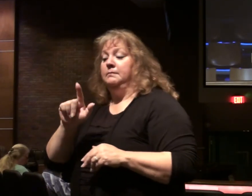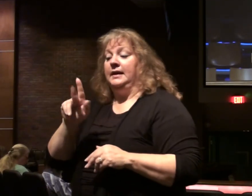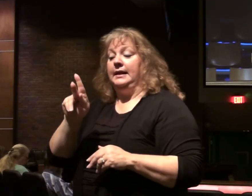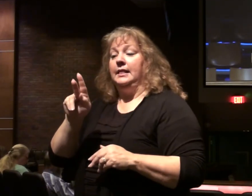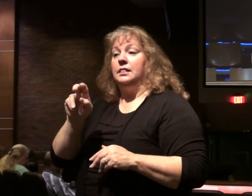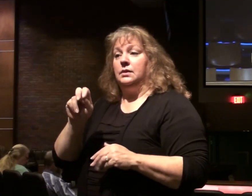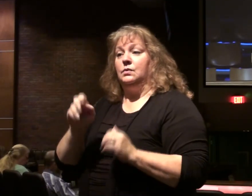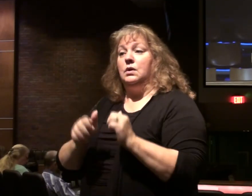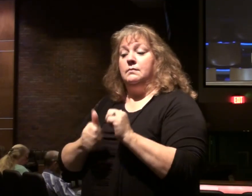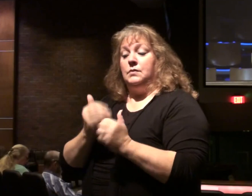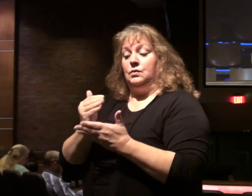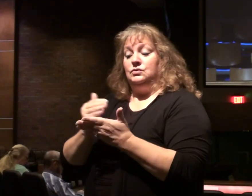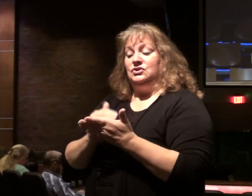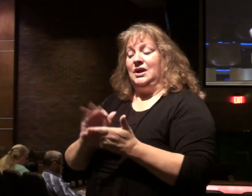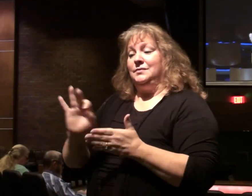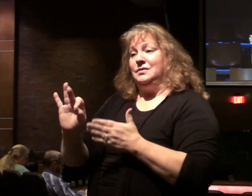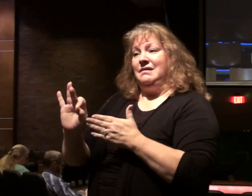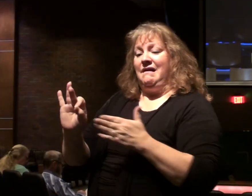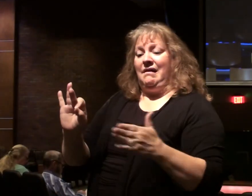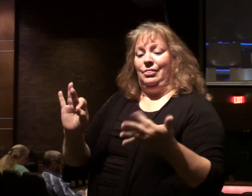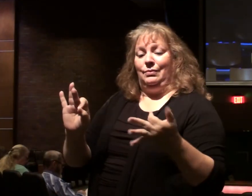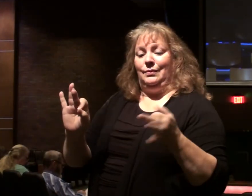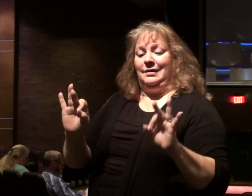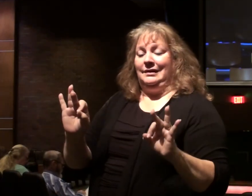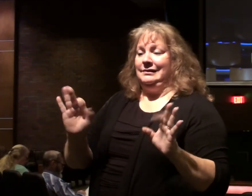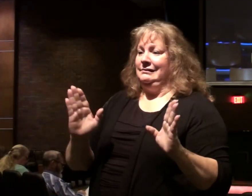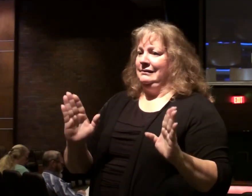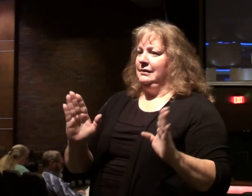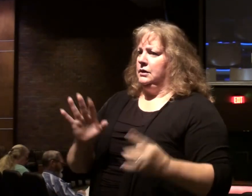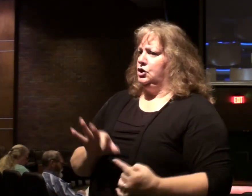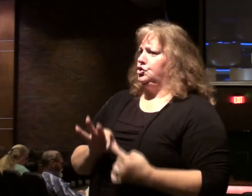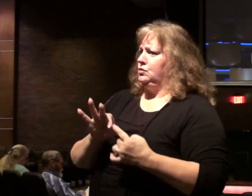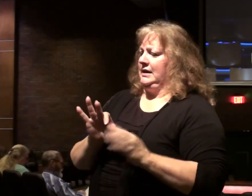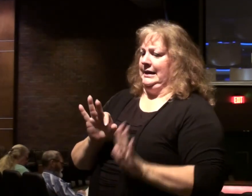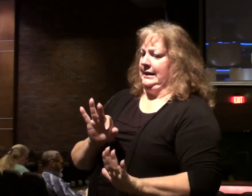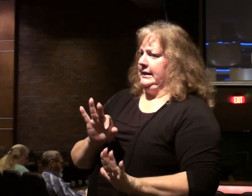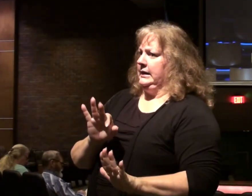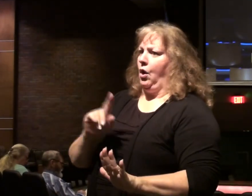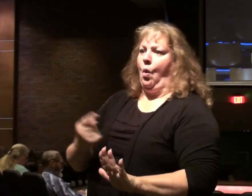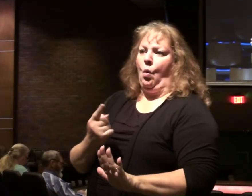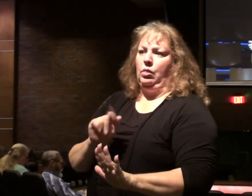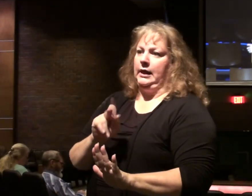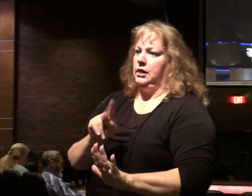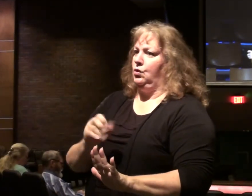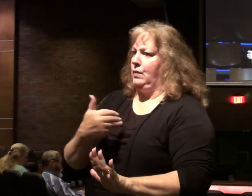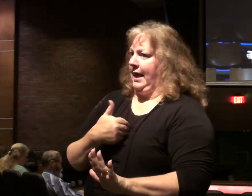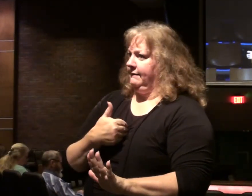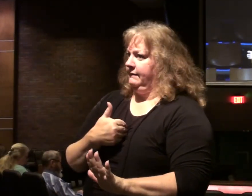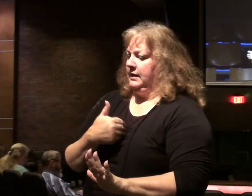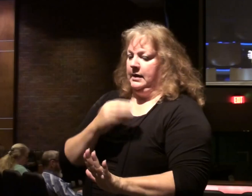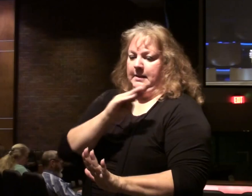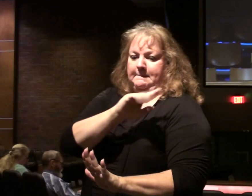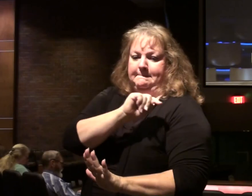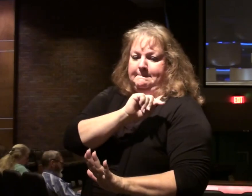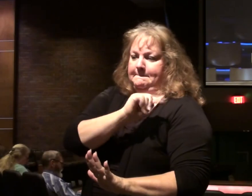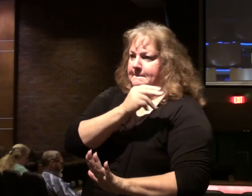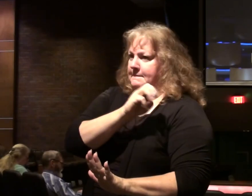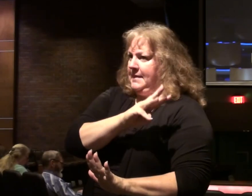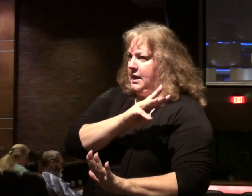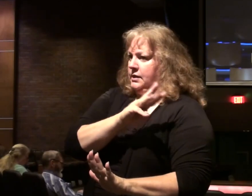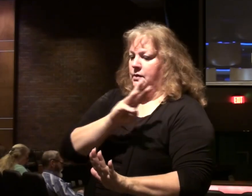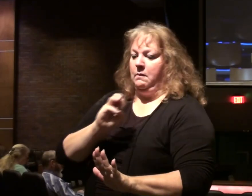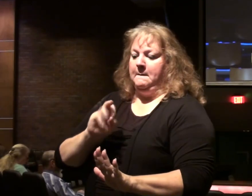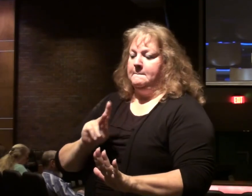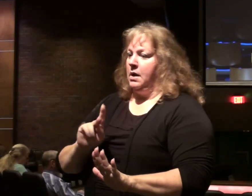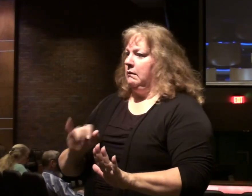really most of chapter 9 to 19 is unique to Luke. It's not in Matthew or Mark. The other synoptics. And some have